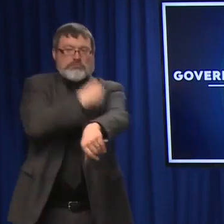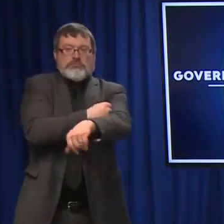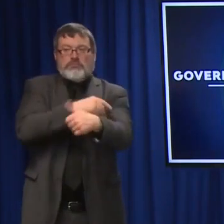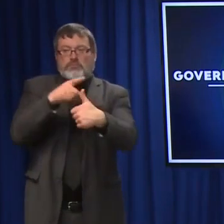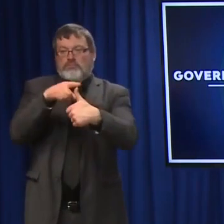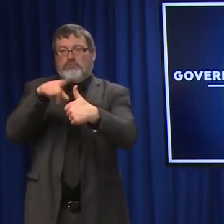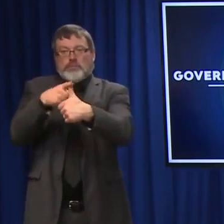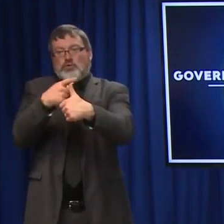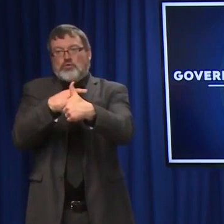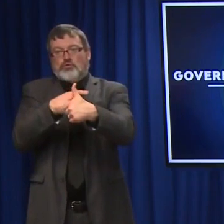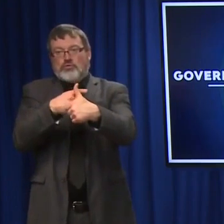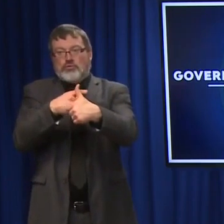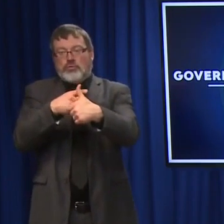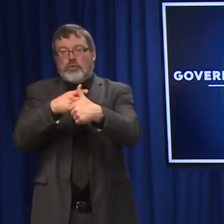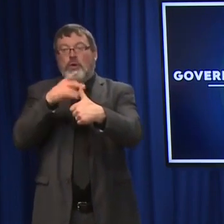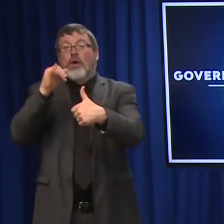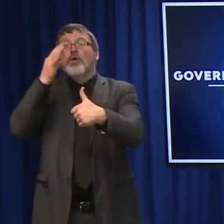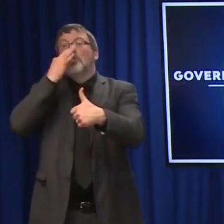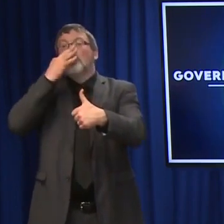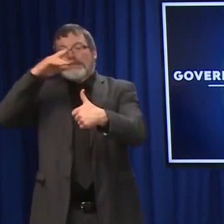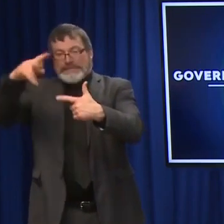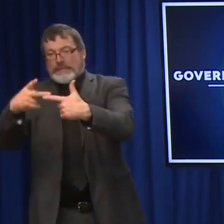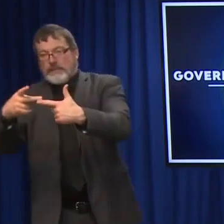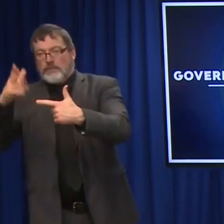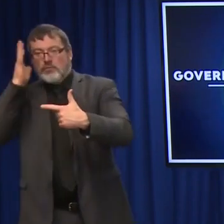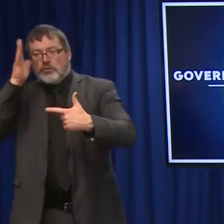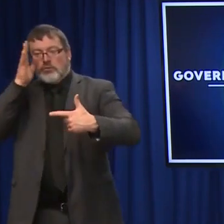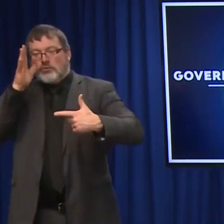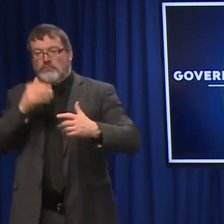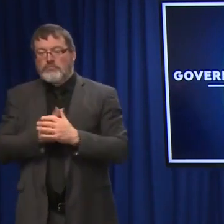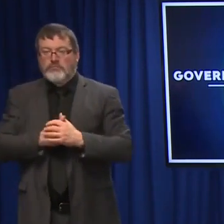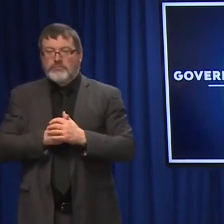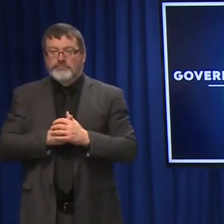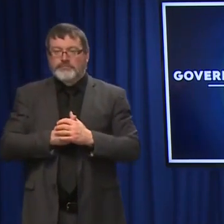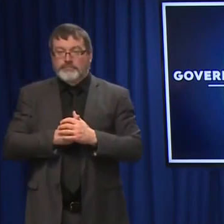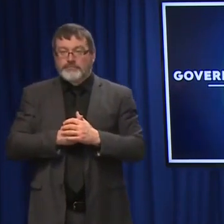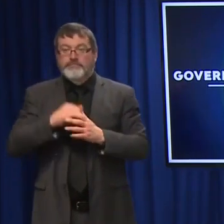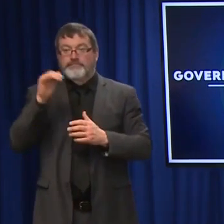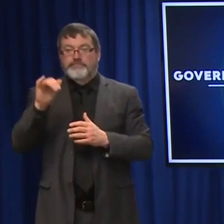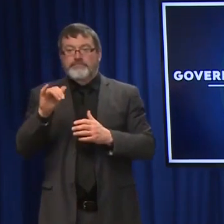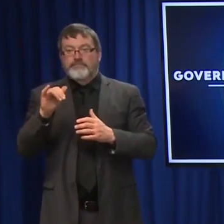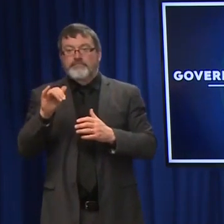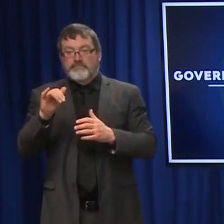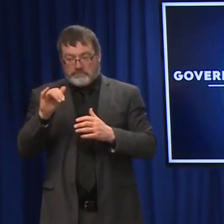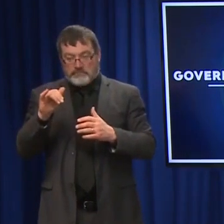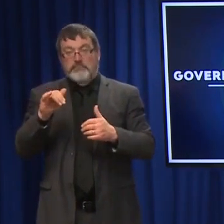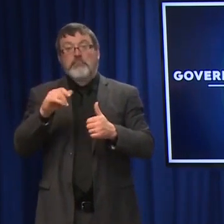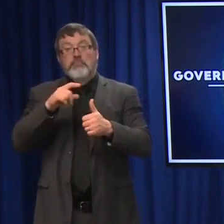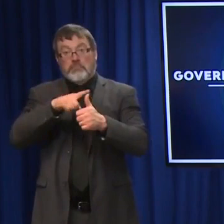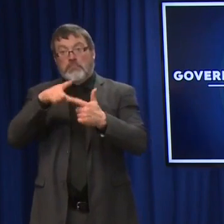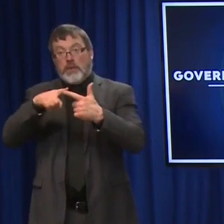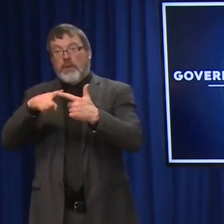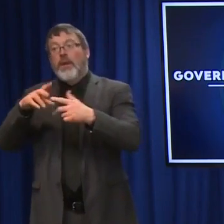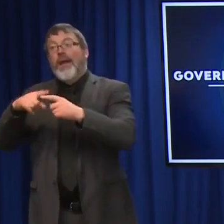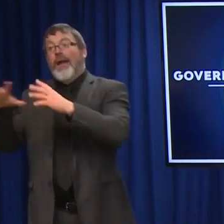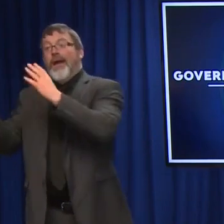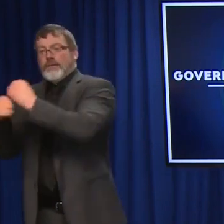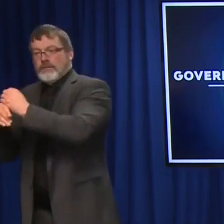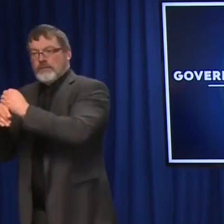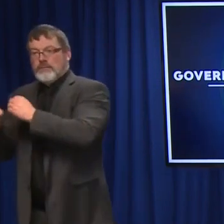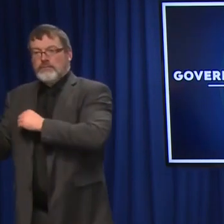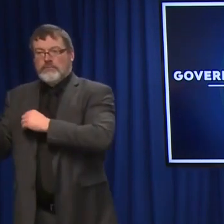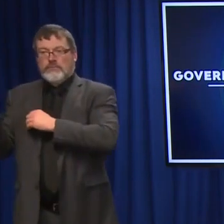starting kids in their vaccination series and then completing the vaccination series, but that approximately 25,000 children